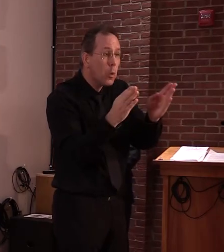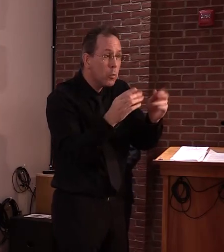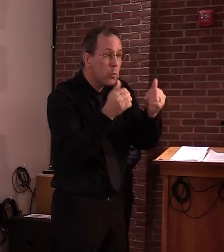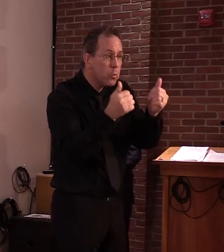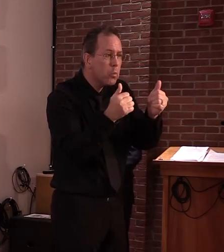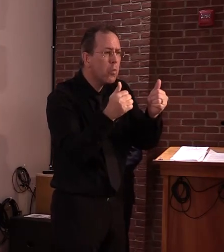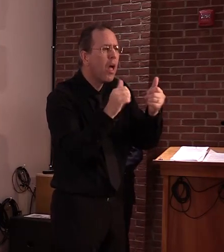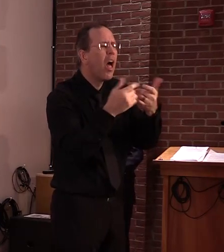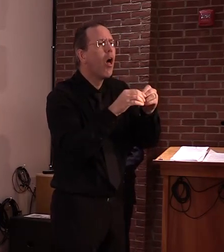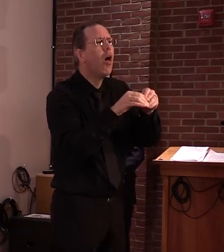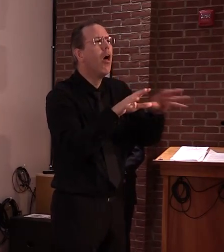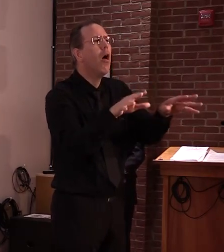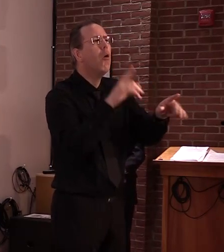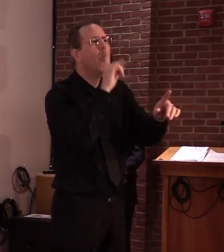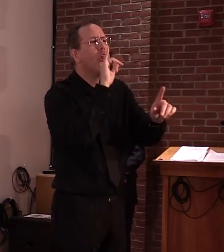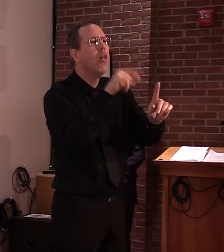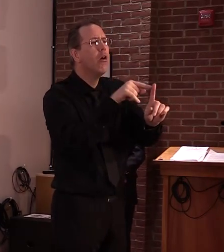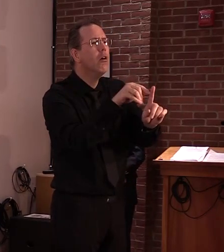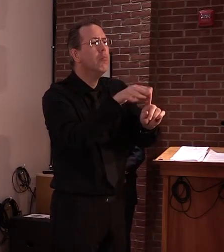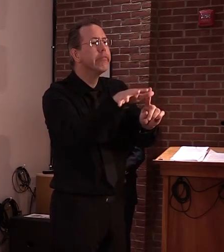put into that, that setting.